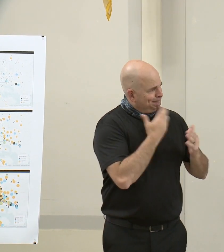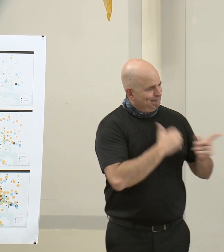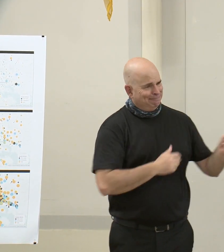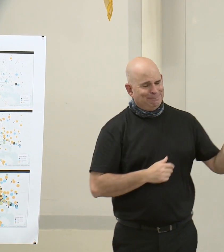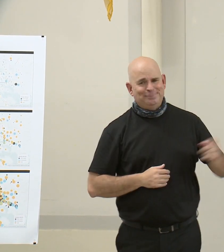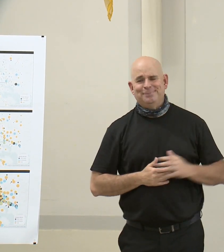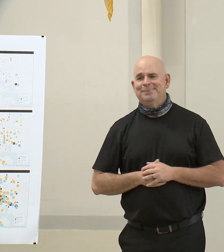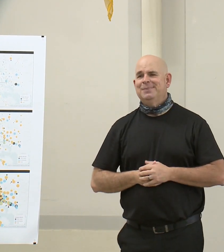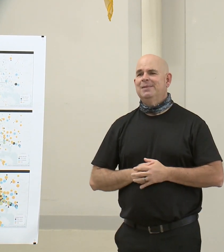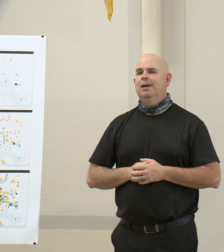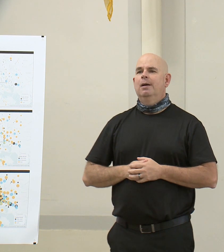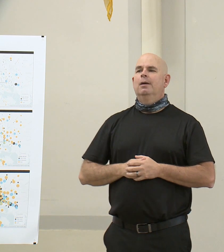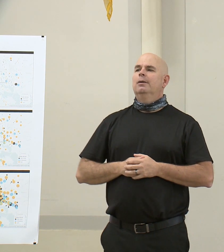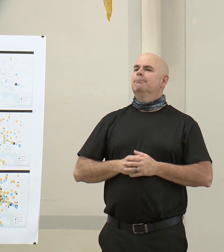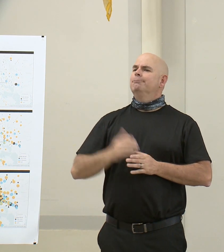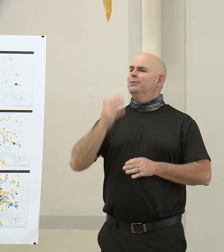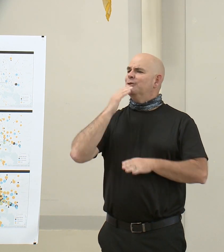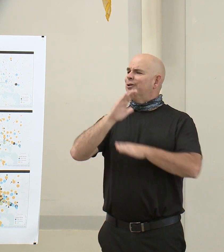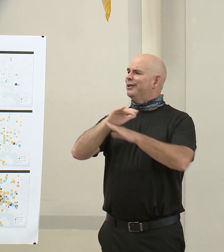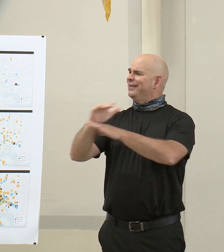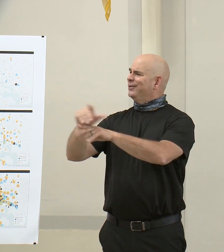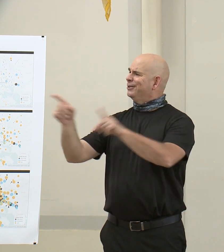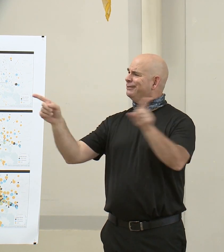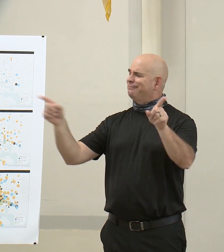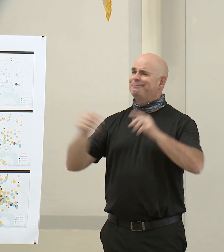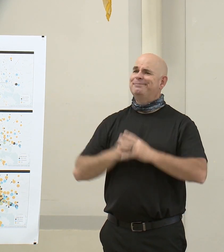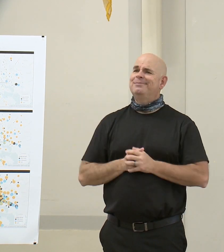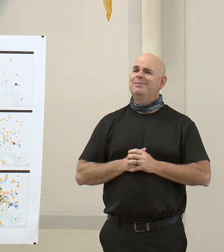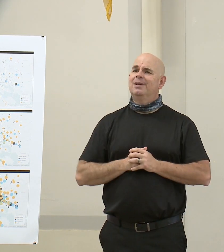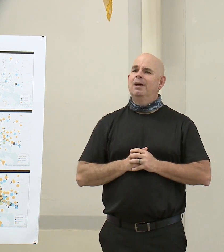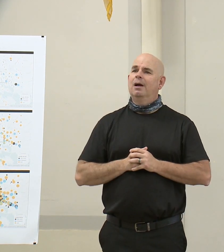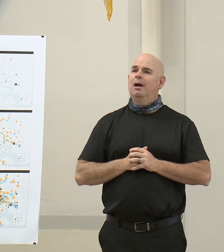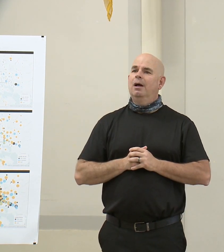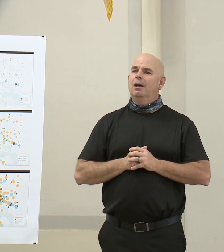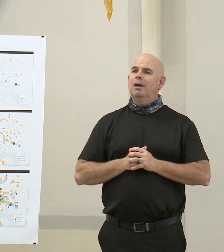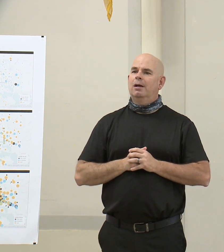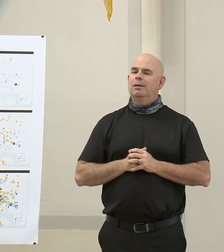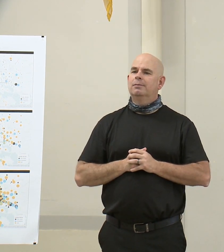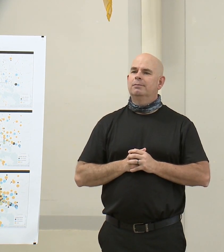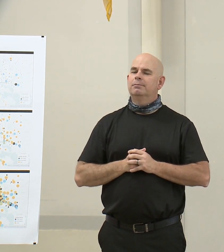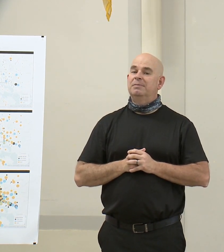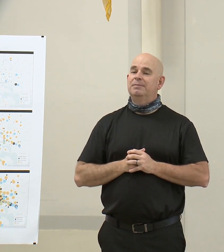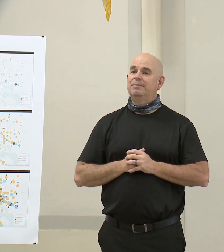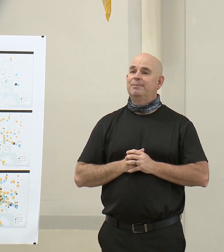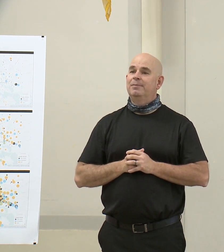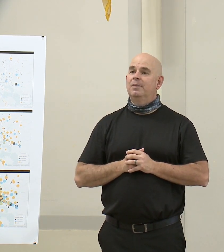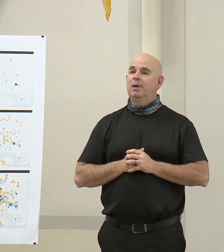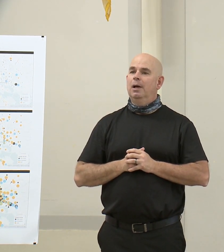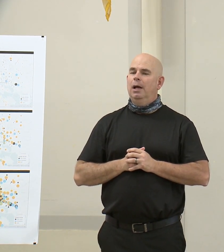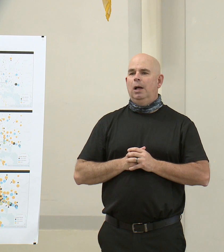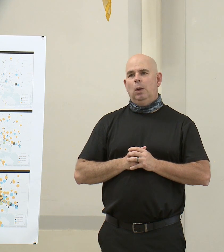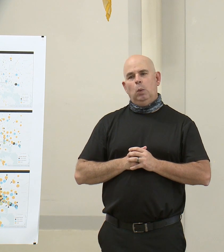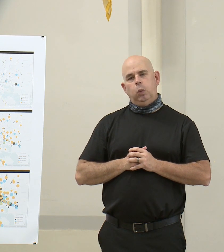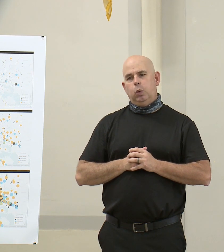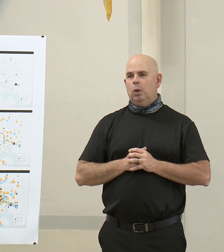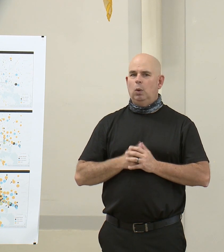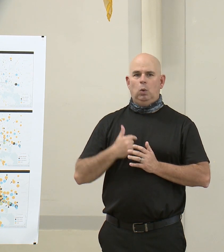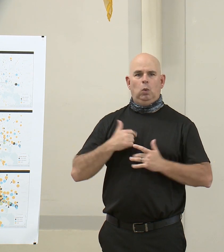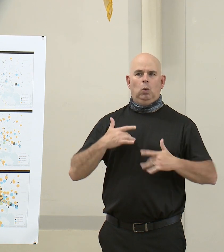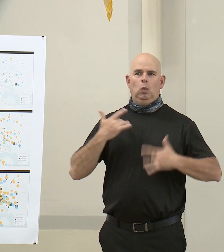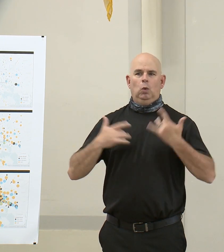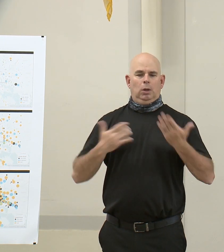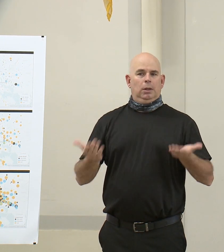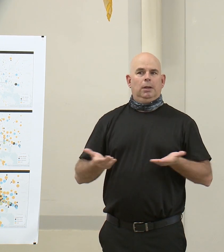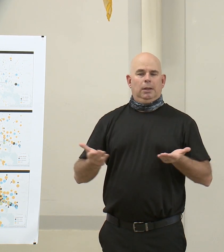Good afternoon, everyone. My name is Harkirat Serene, and I'm proud to be here today to represent all of the Amazon employees